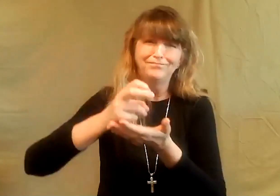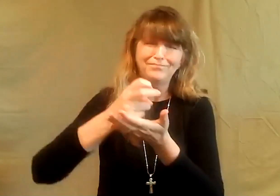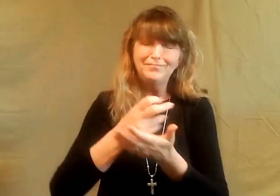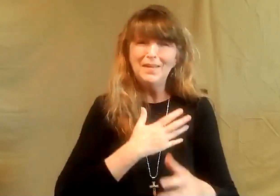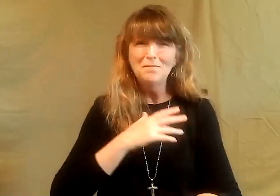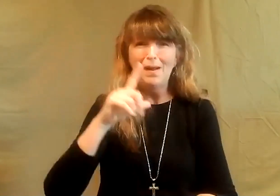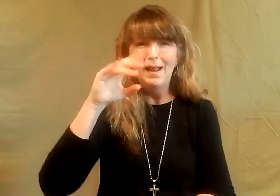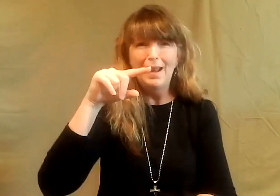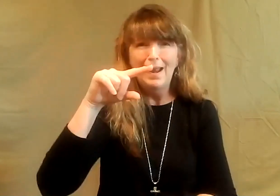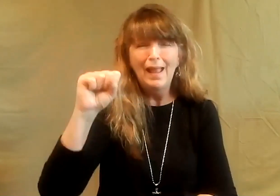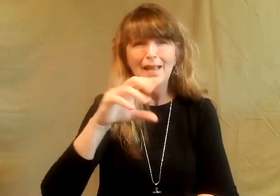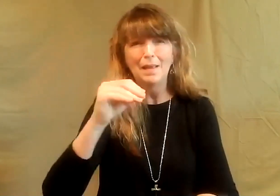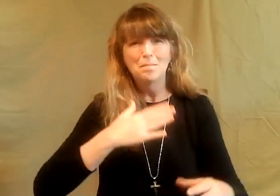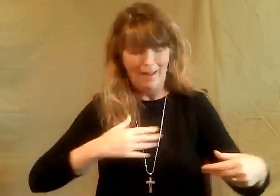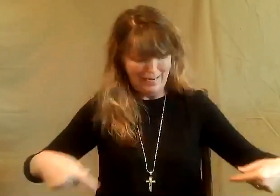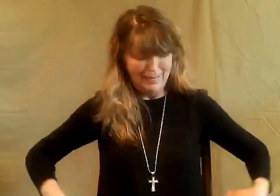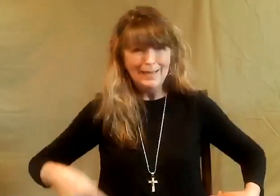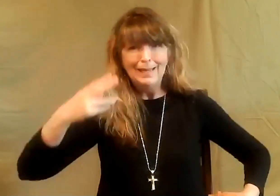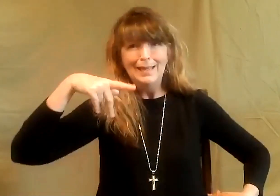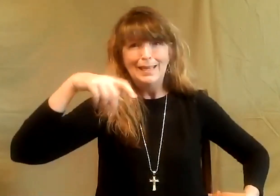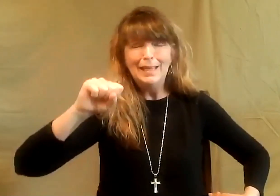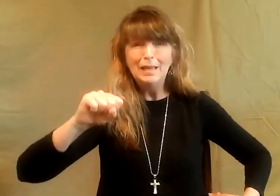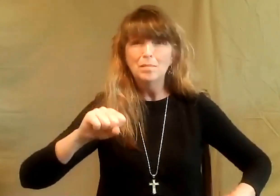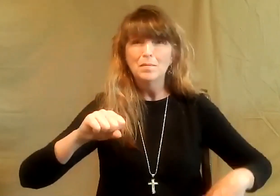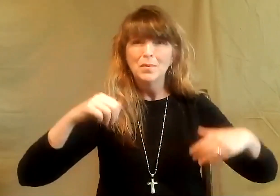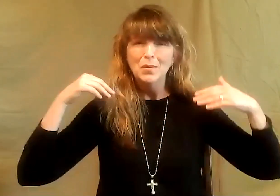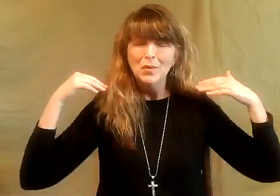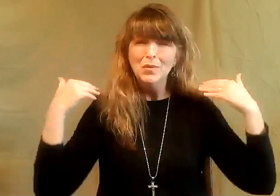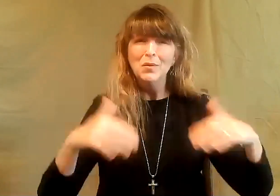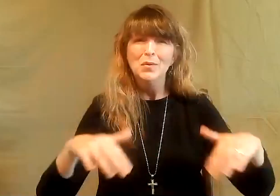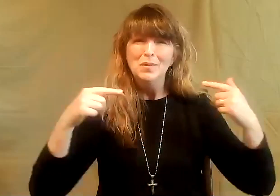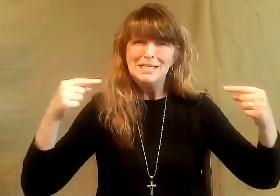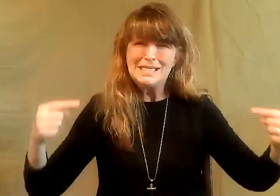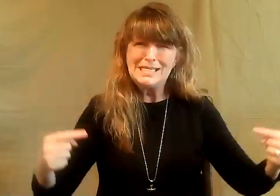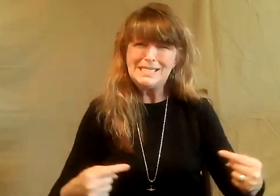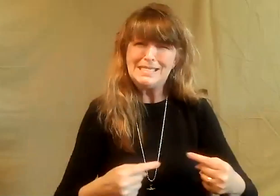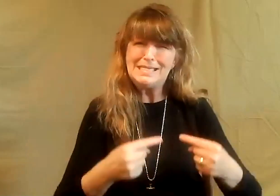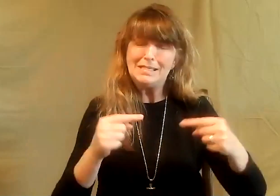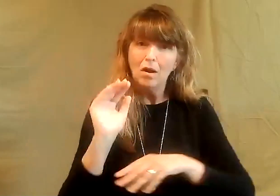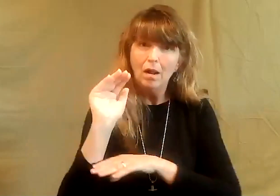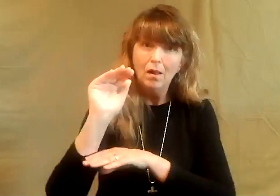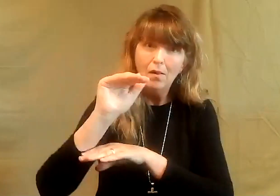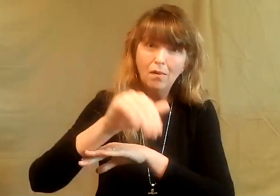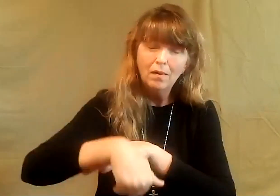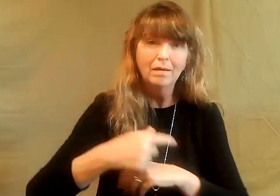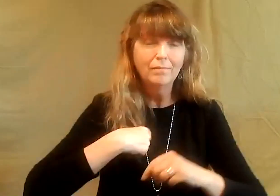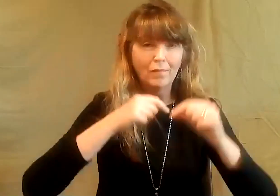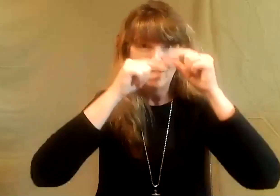sometimes we can be restless i i have restless legs and my hips ache all